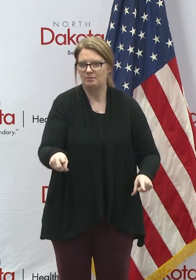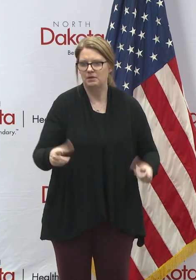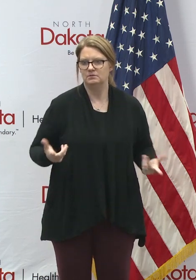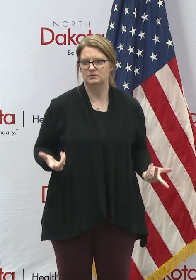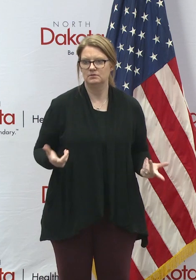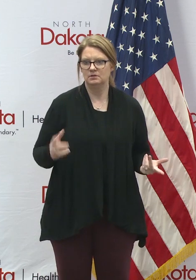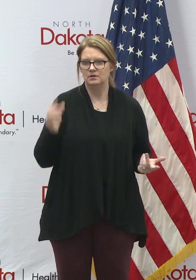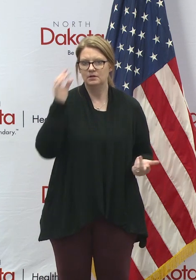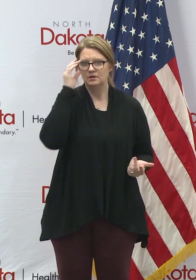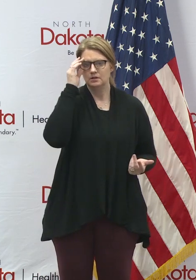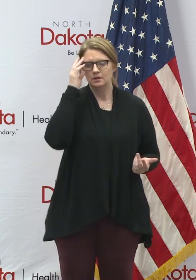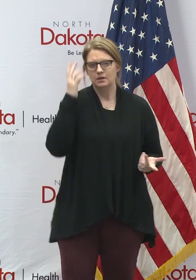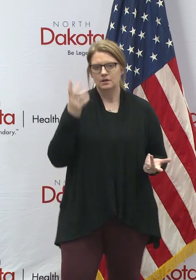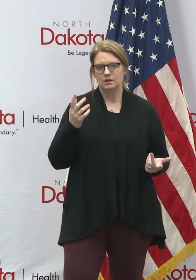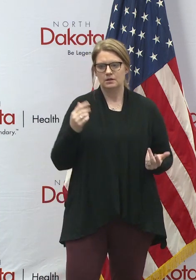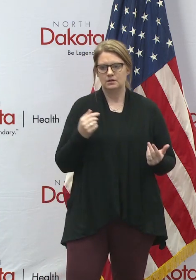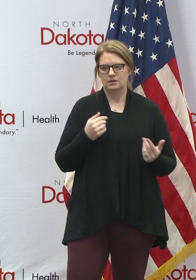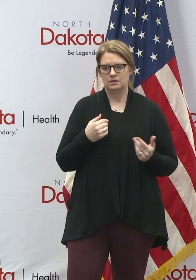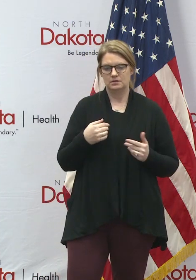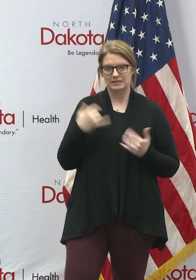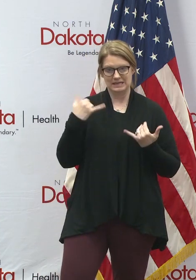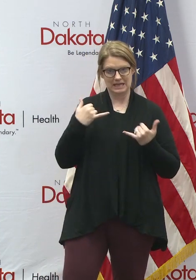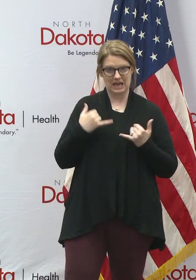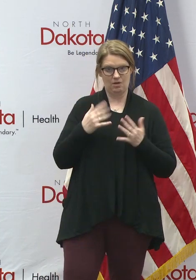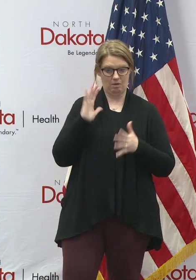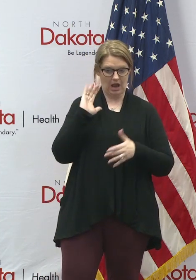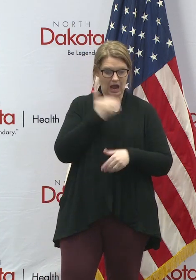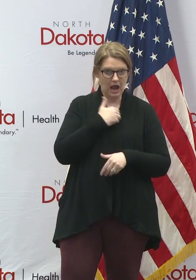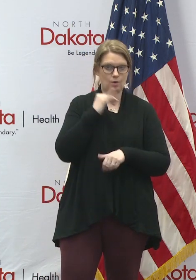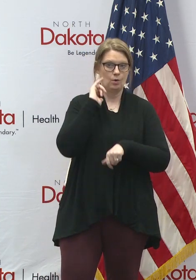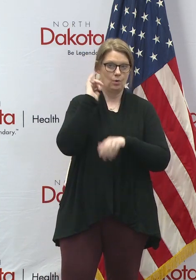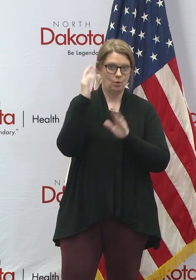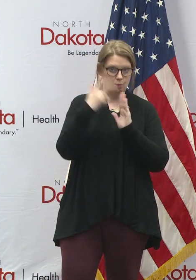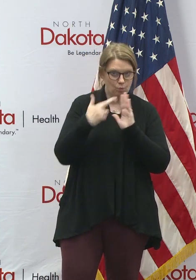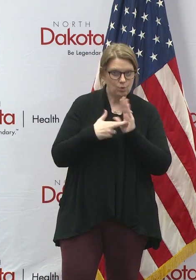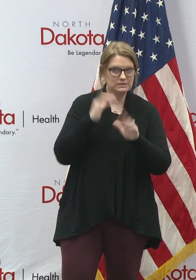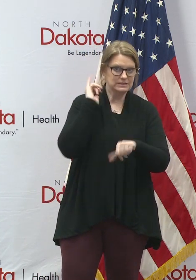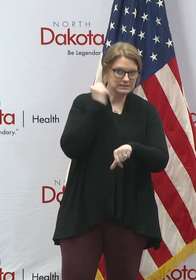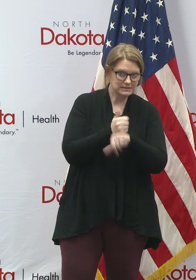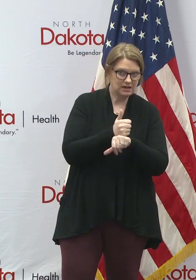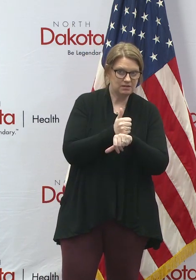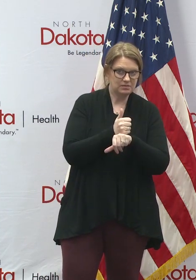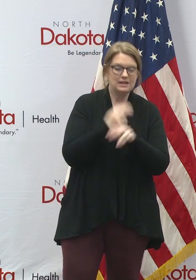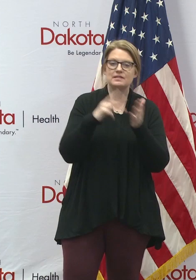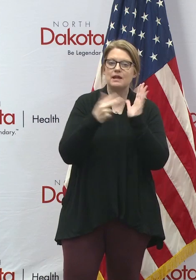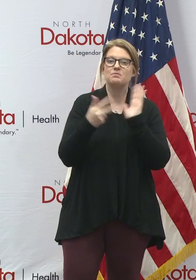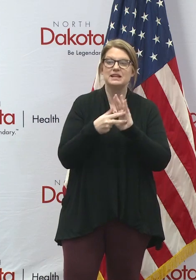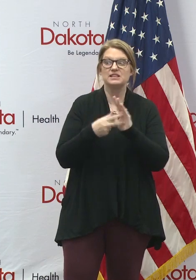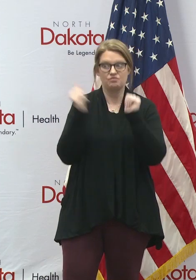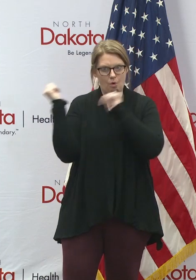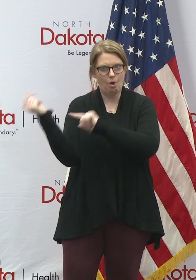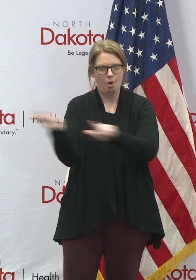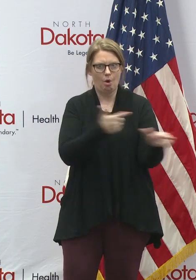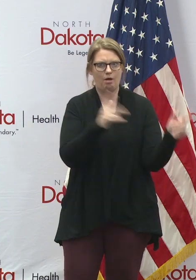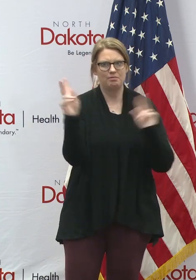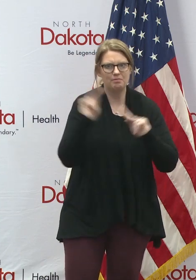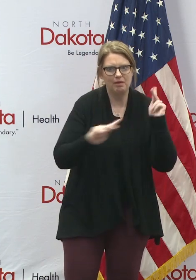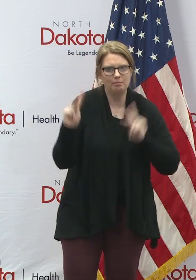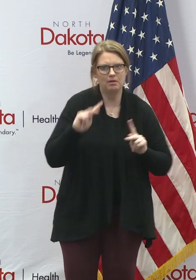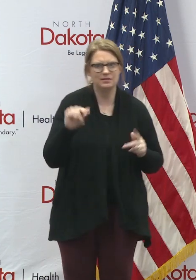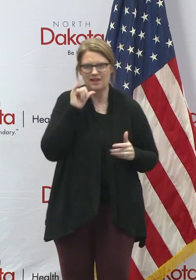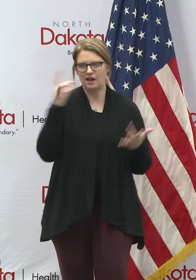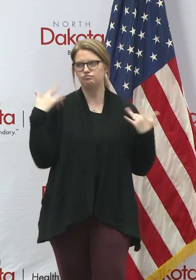And so then the rules that we have and the guidance that we provided do apply to everyone. And again, if you're someone